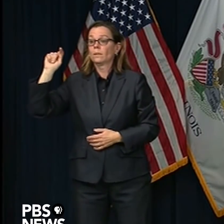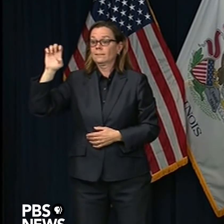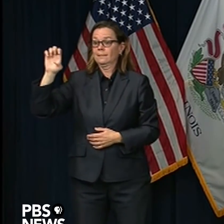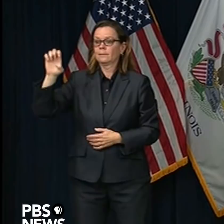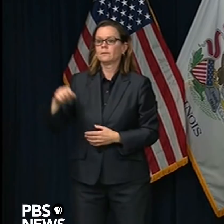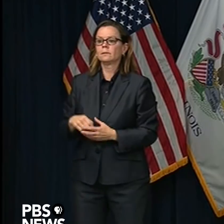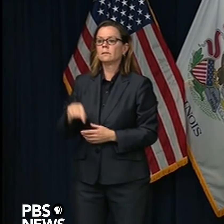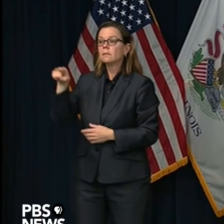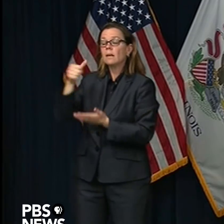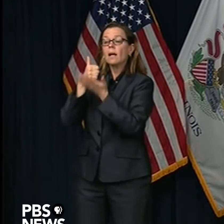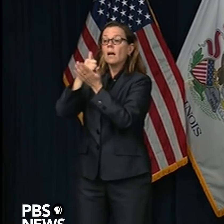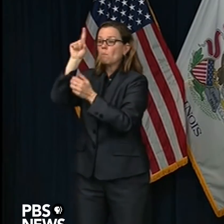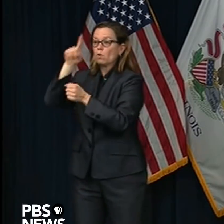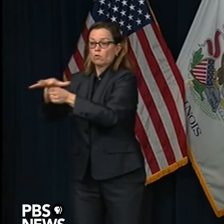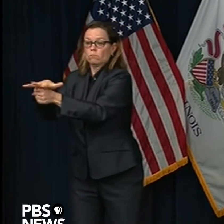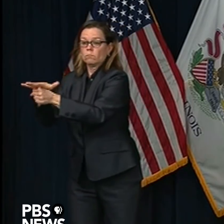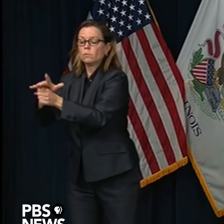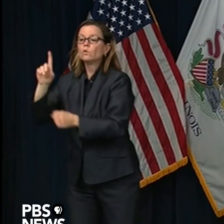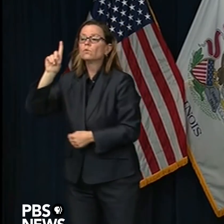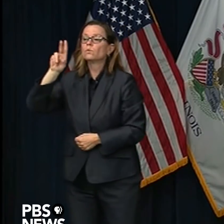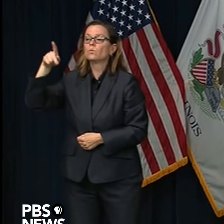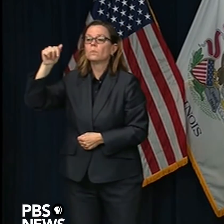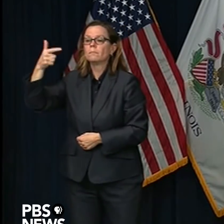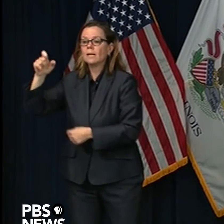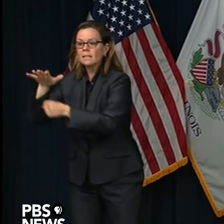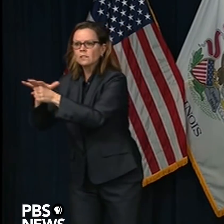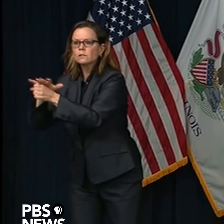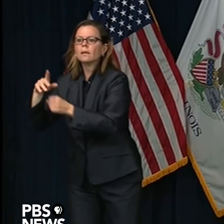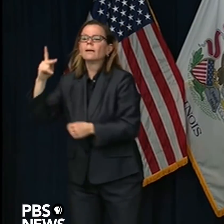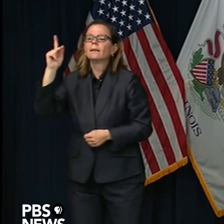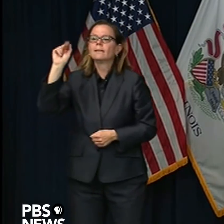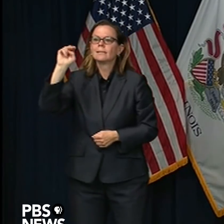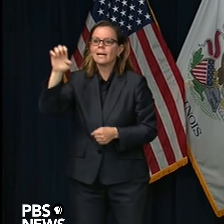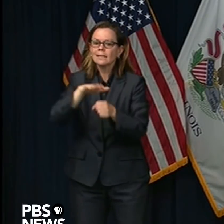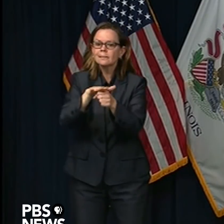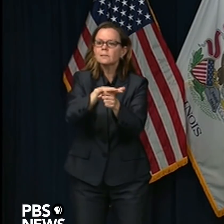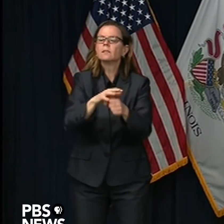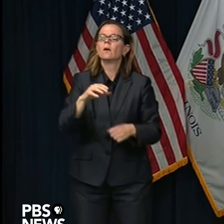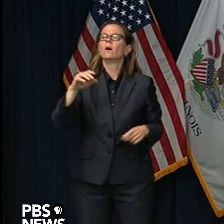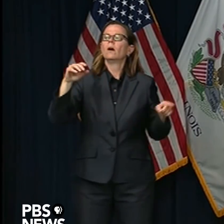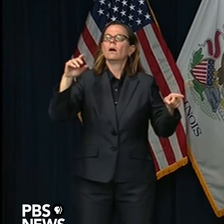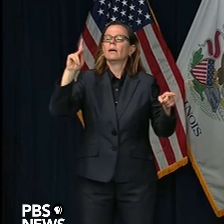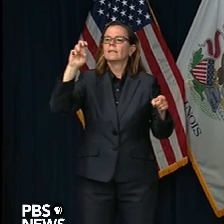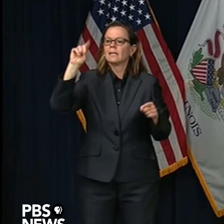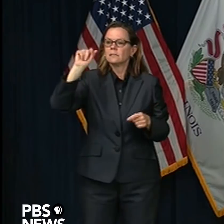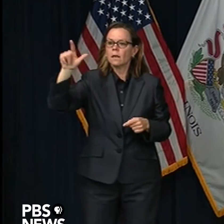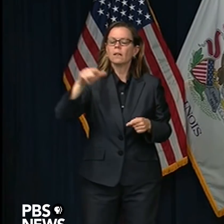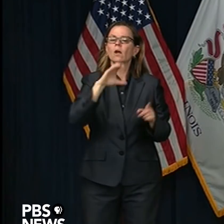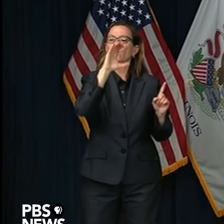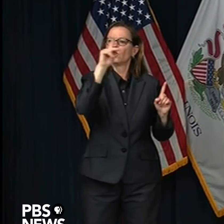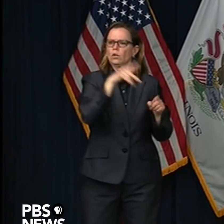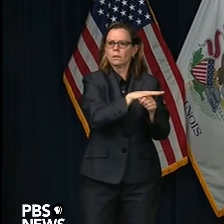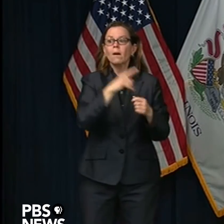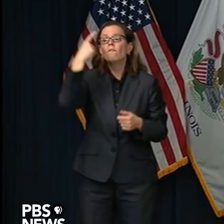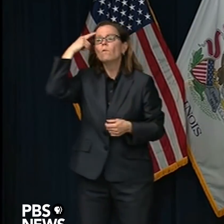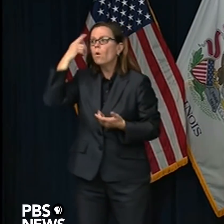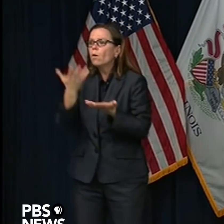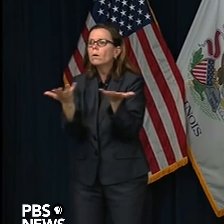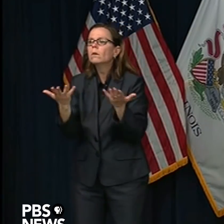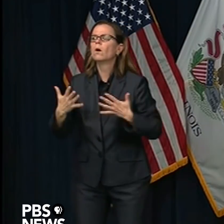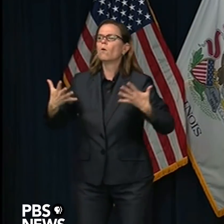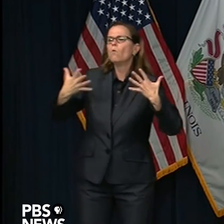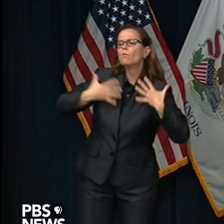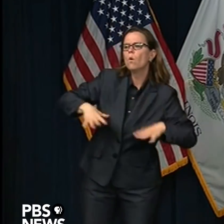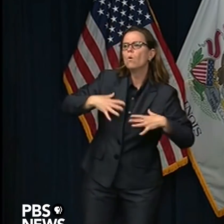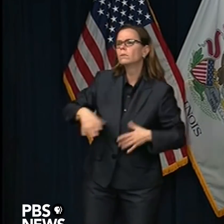Kendall, Cook, and Kane counties find permanent shelter for themselves and for their families. Fighting for small